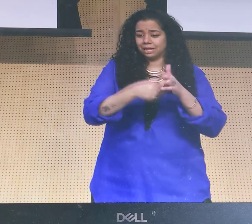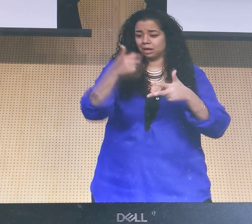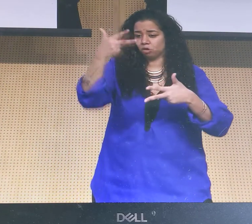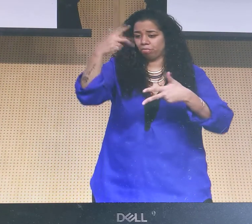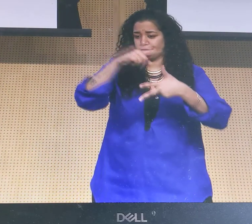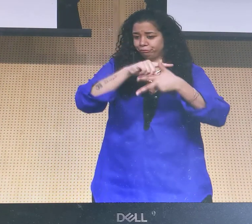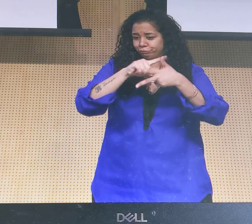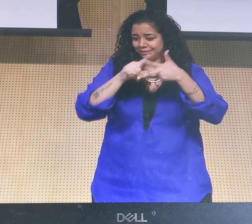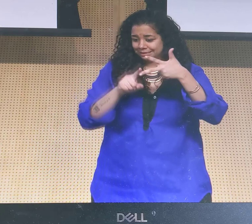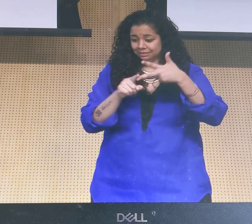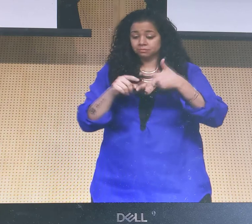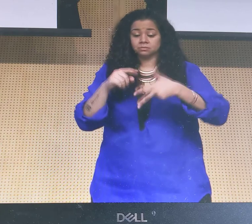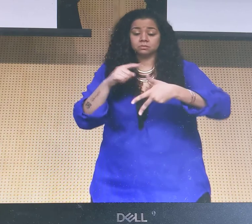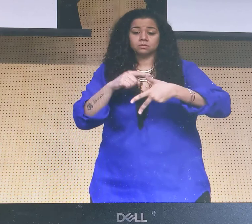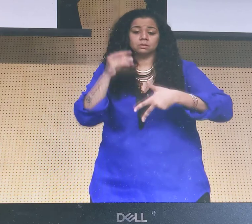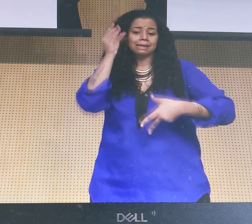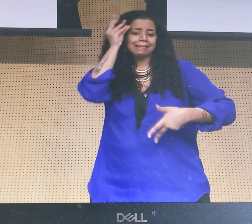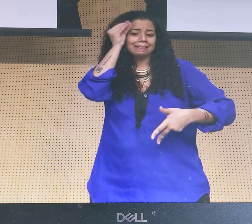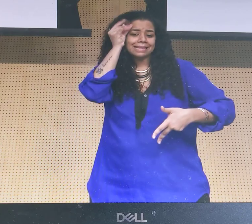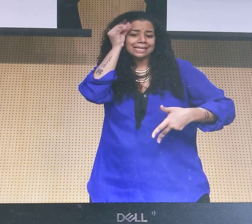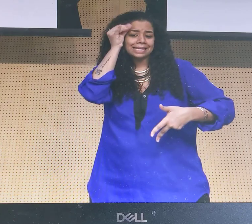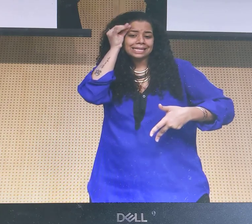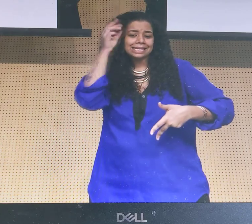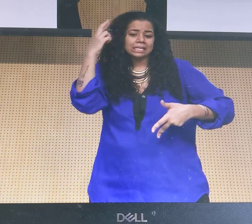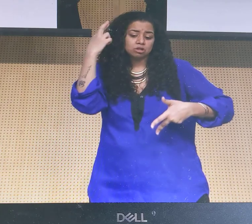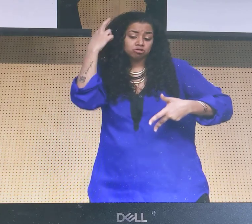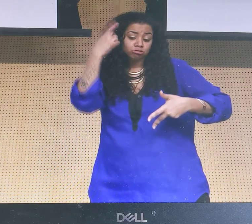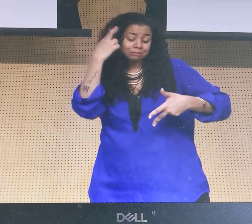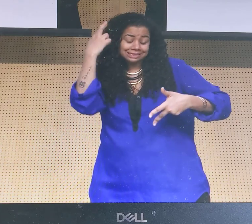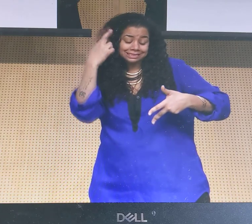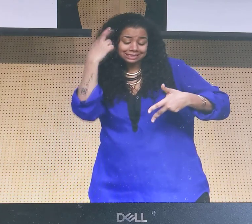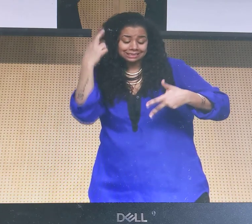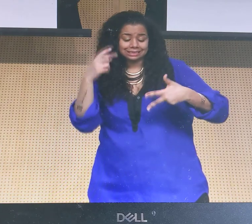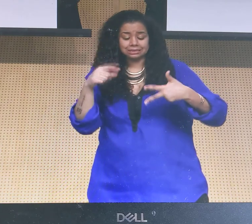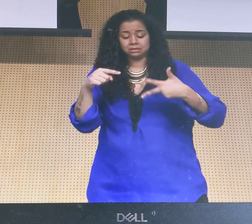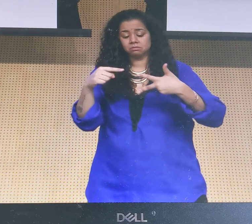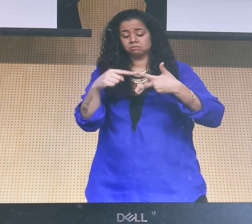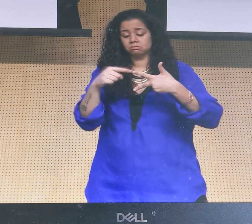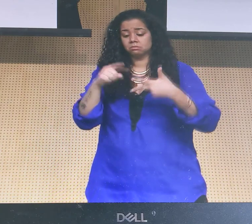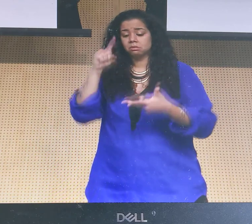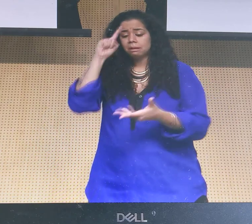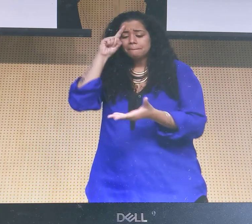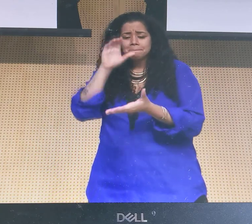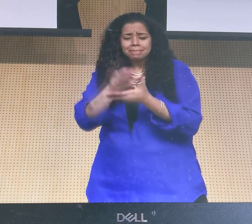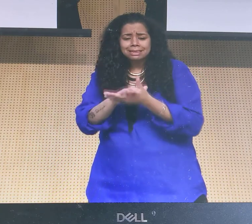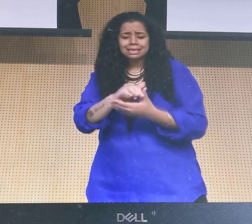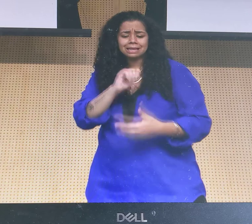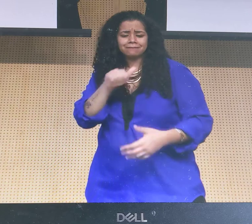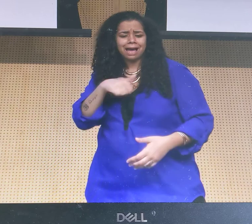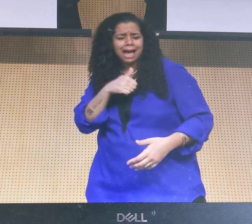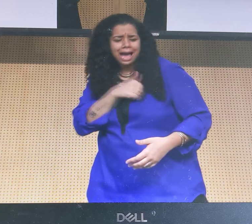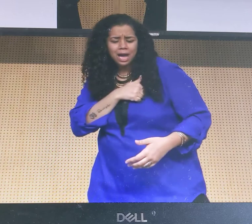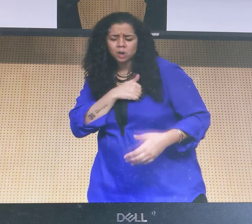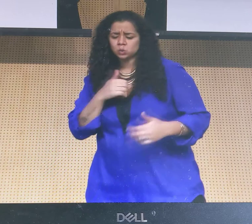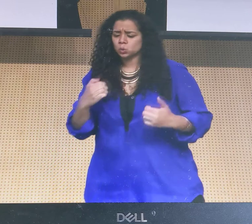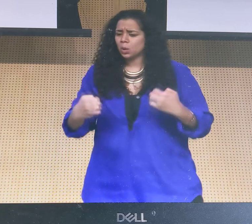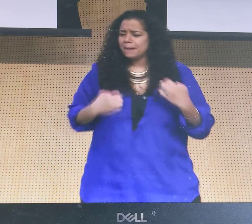So soul searching emphasizes three things. There's the thinking and reasoning. And then there's our beliefs, our